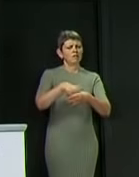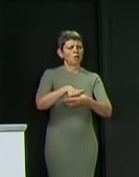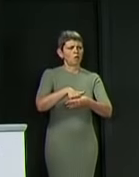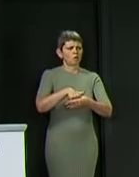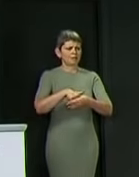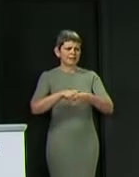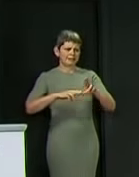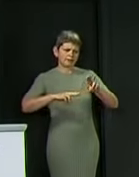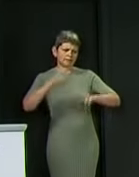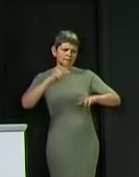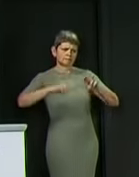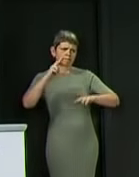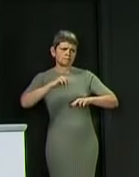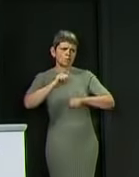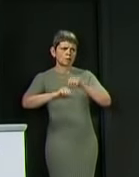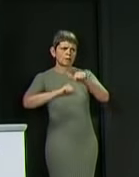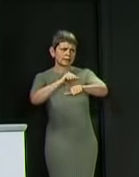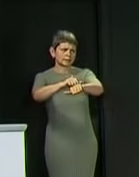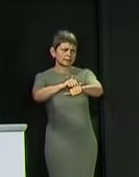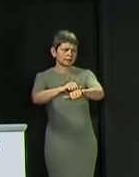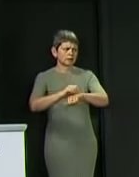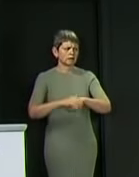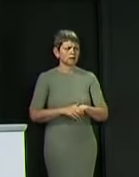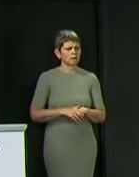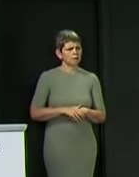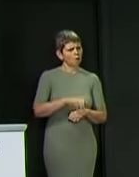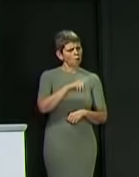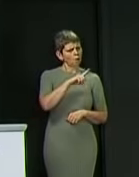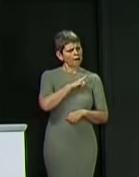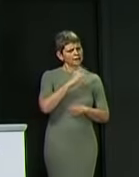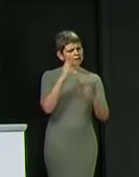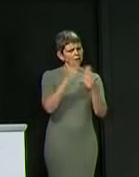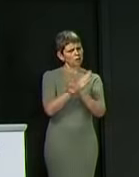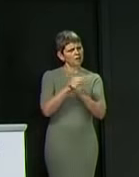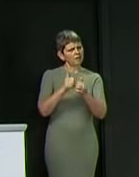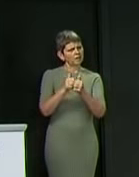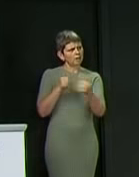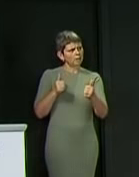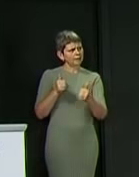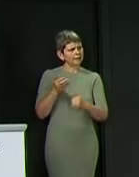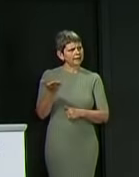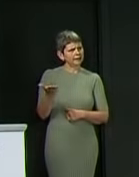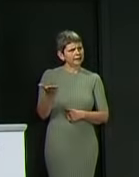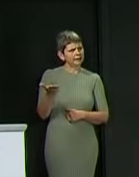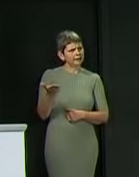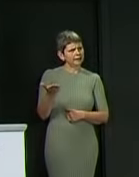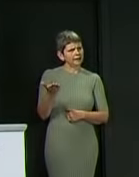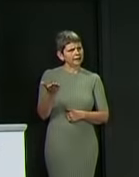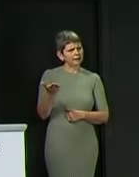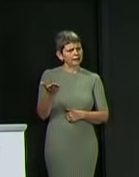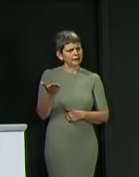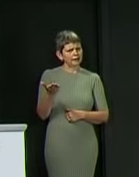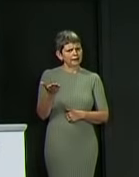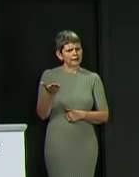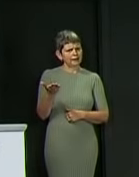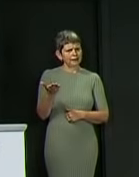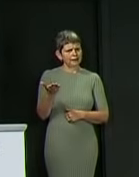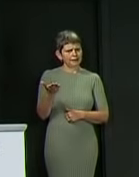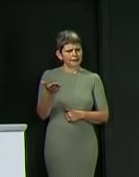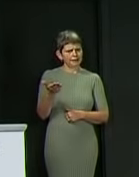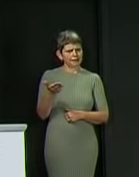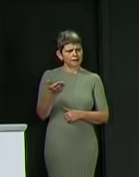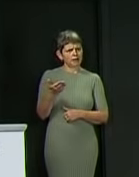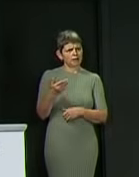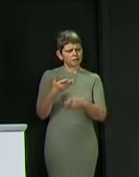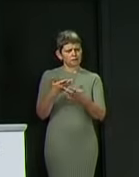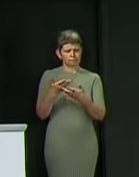that a private company had more faith put in it than teachers? And secondly,